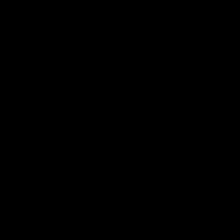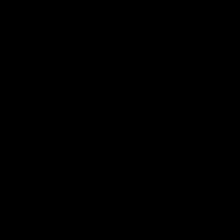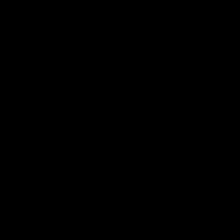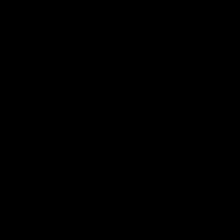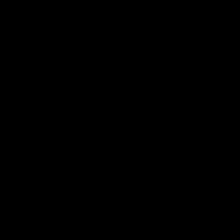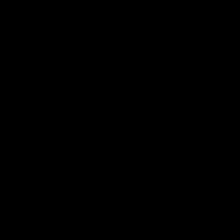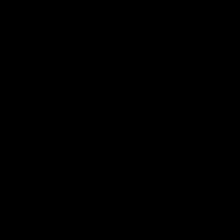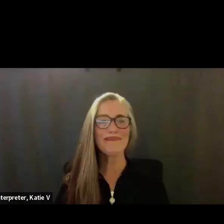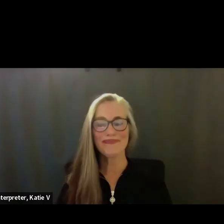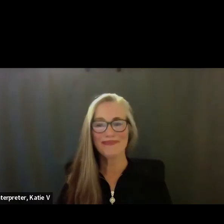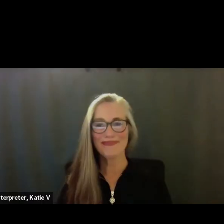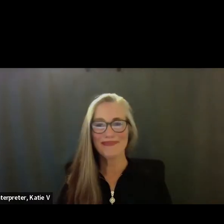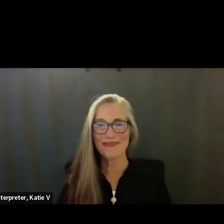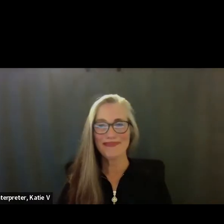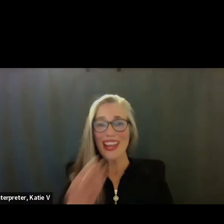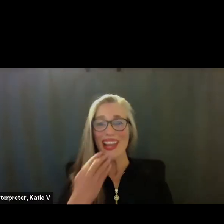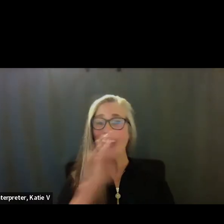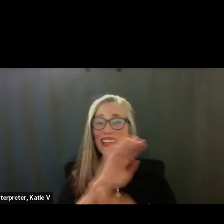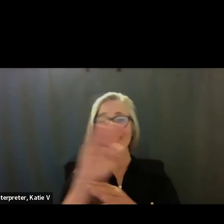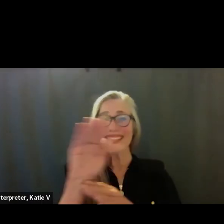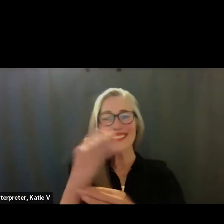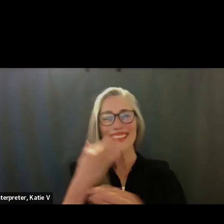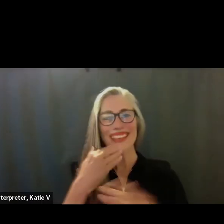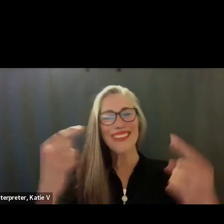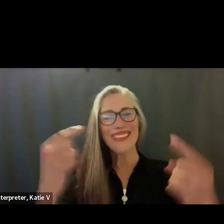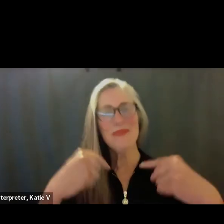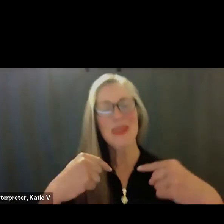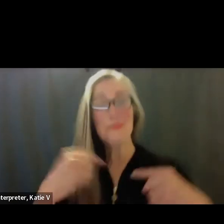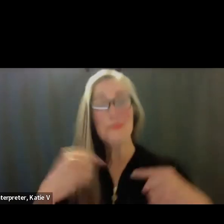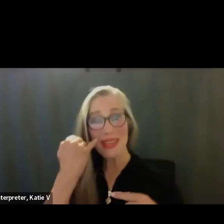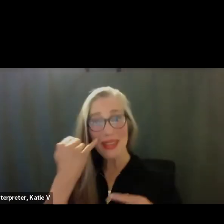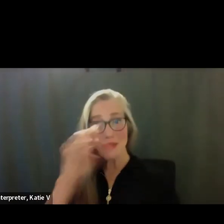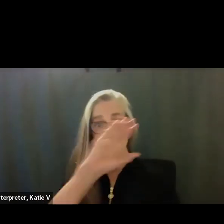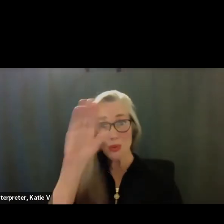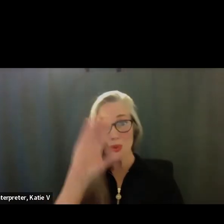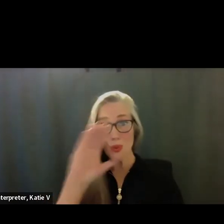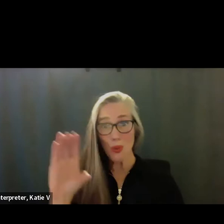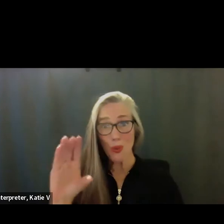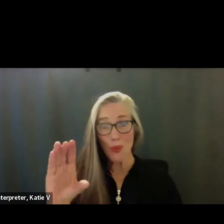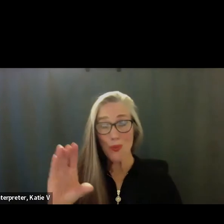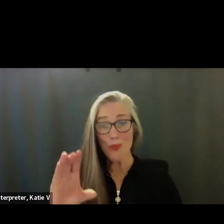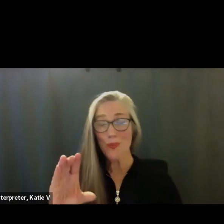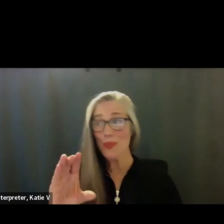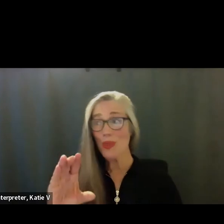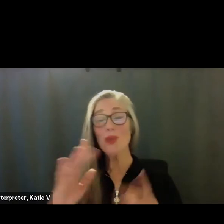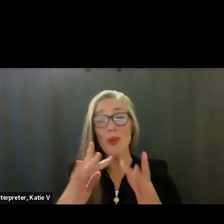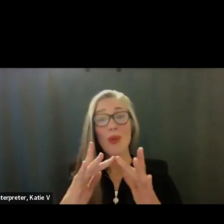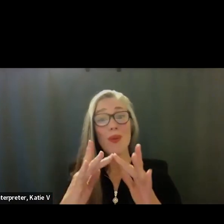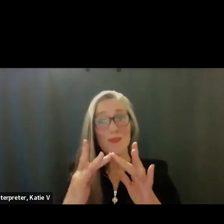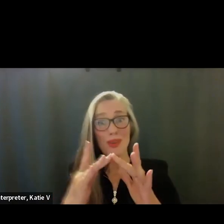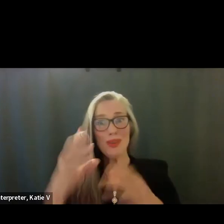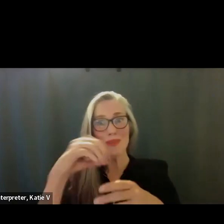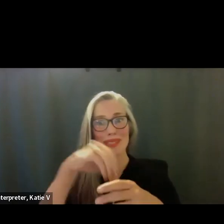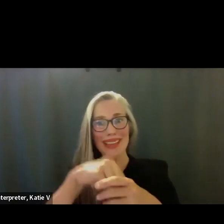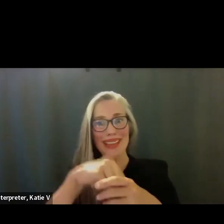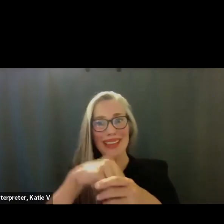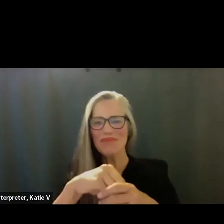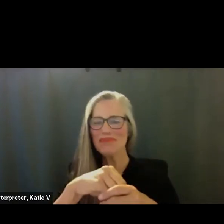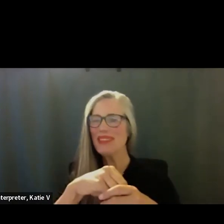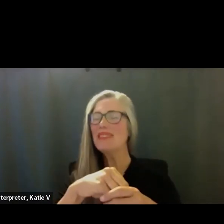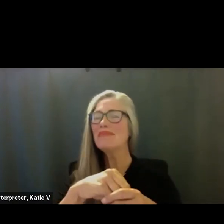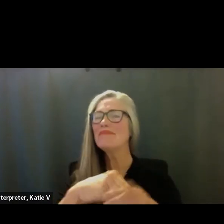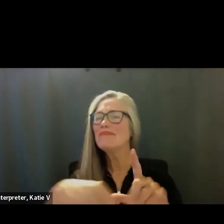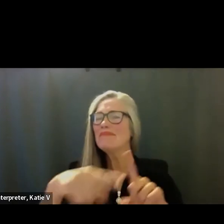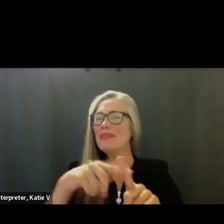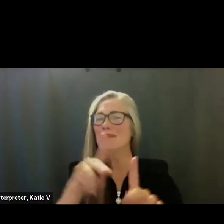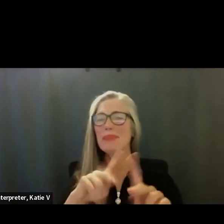Good evening everyone. Thank you for being here. Those who are in Zoom virtually participating with us as well as those who here in the conference room.